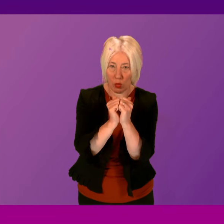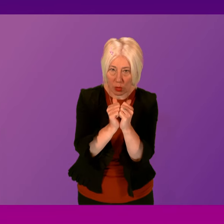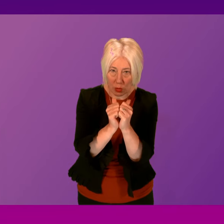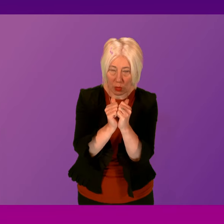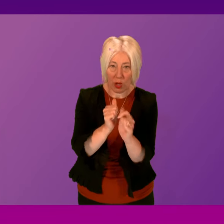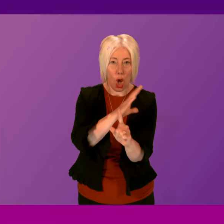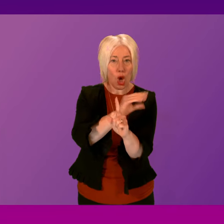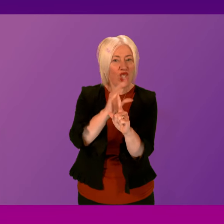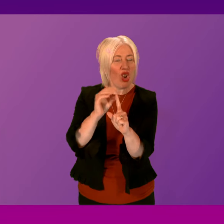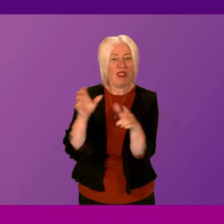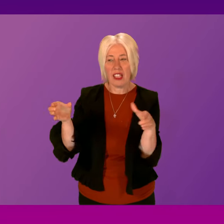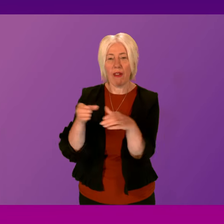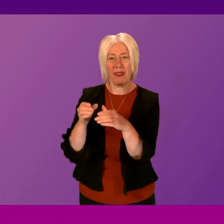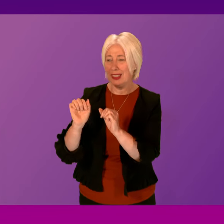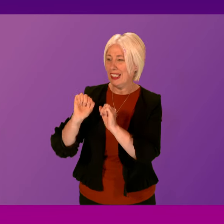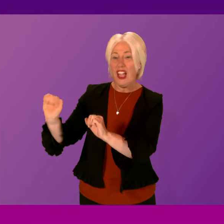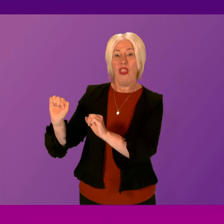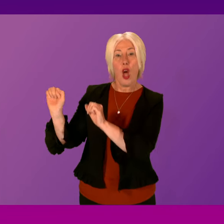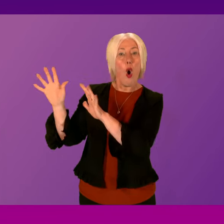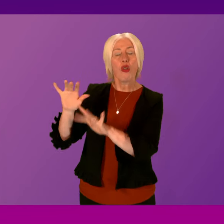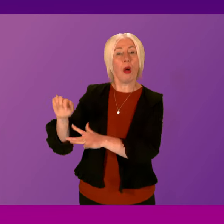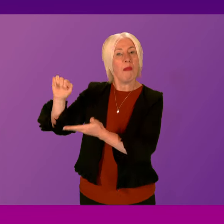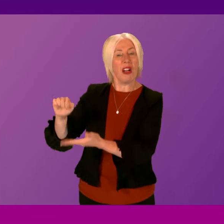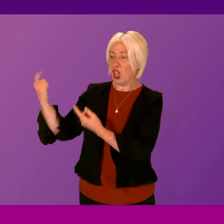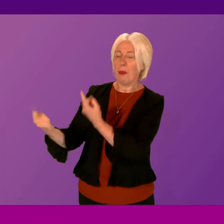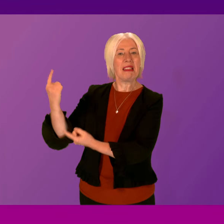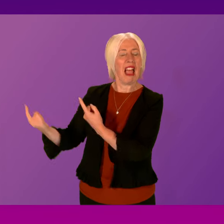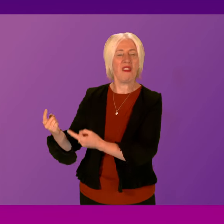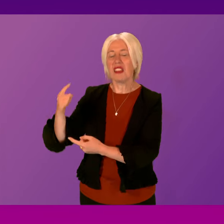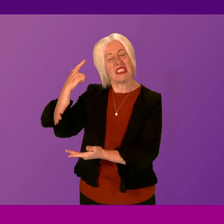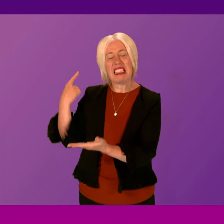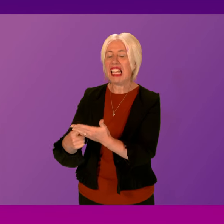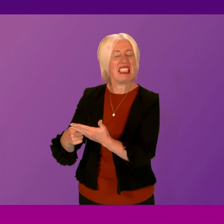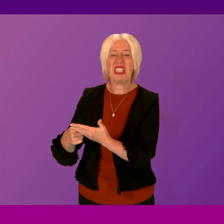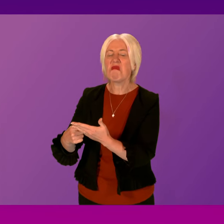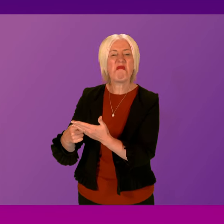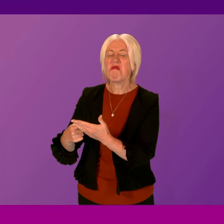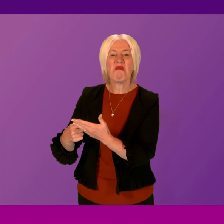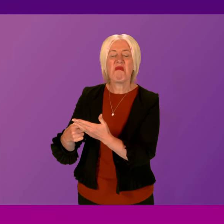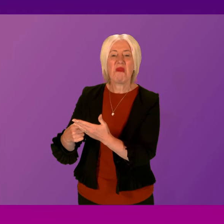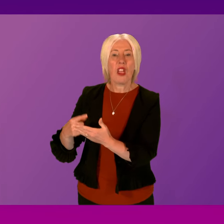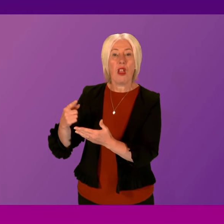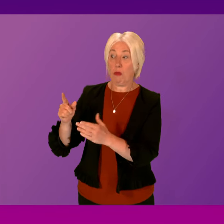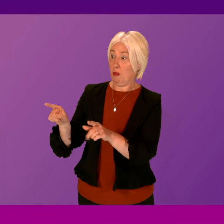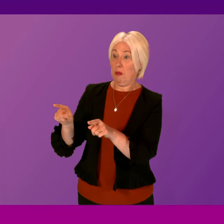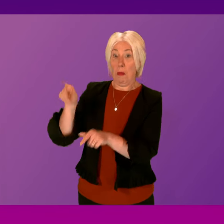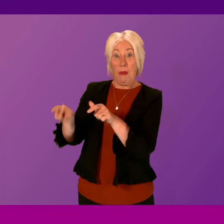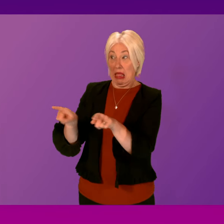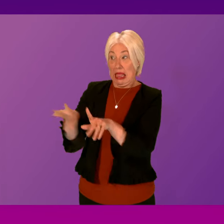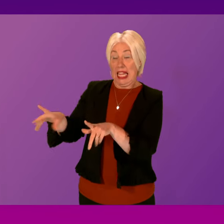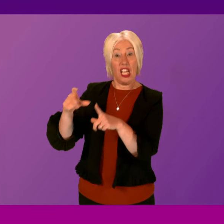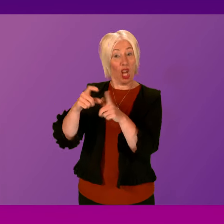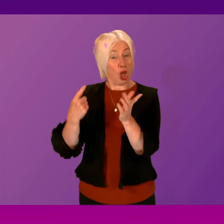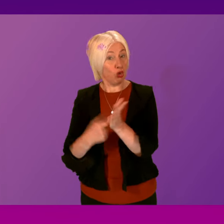Conservative Party, in their autumn statement, chose to give those, like Douglas Ross,